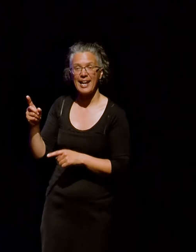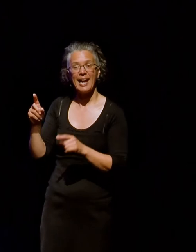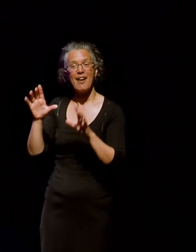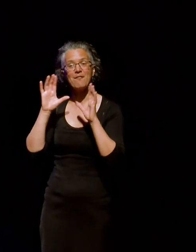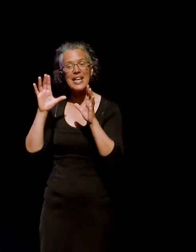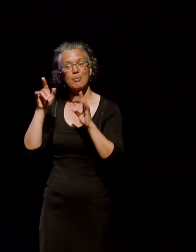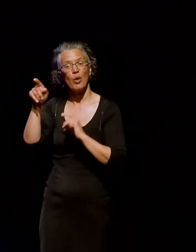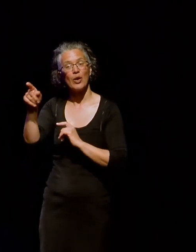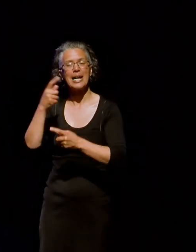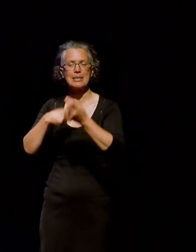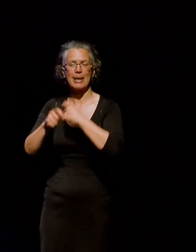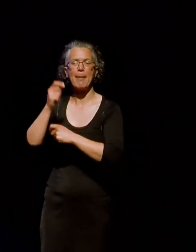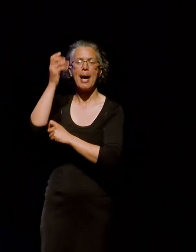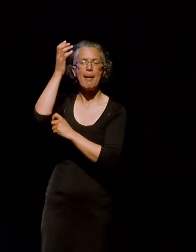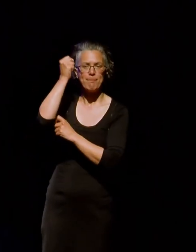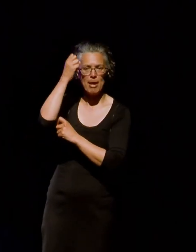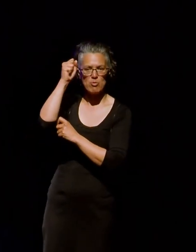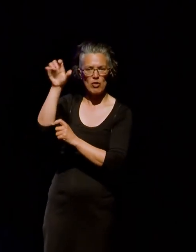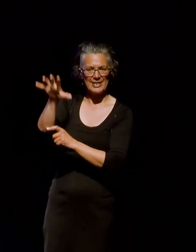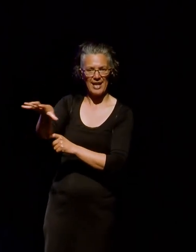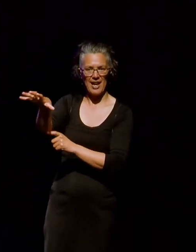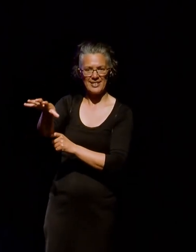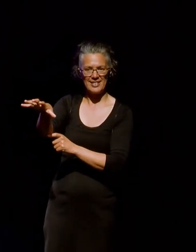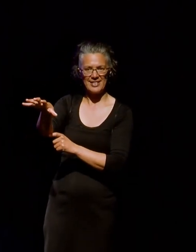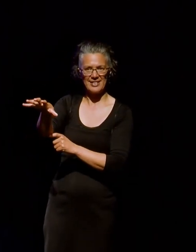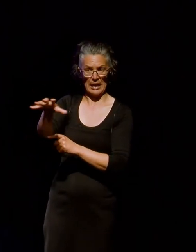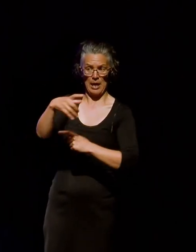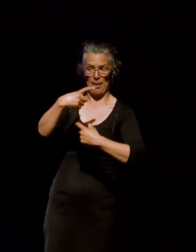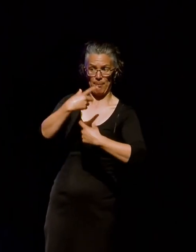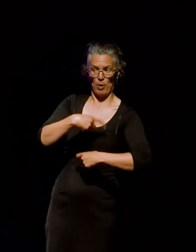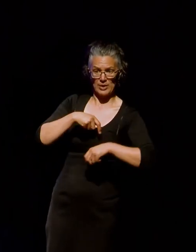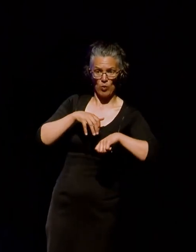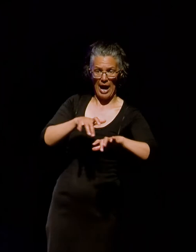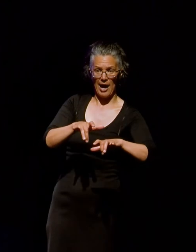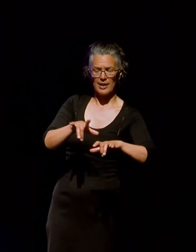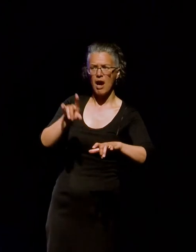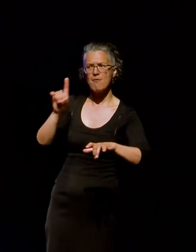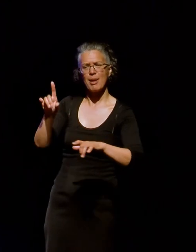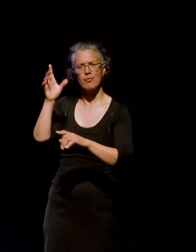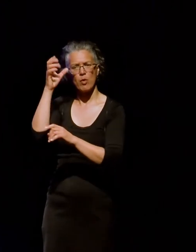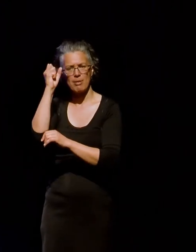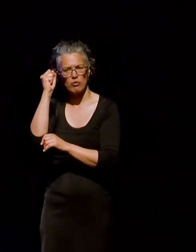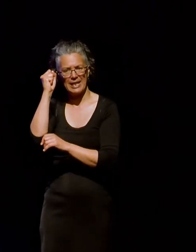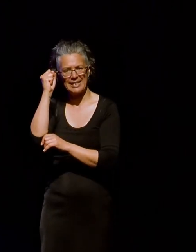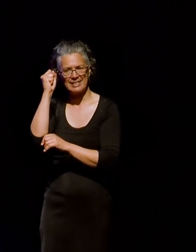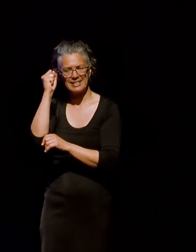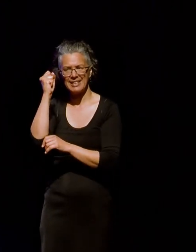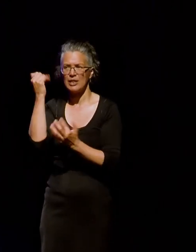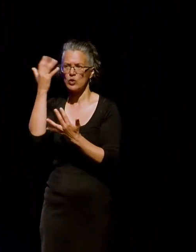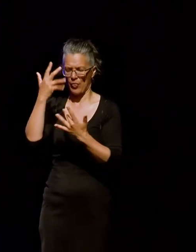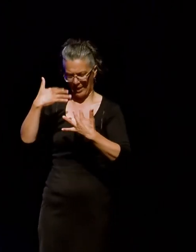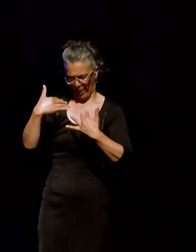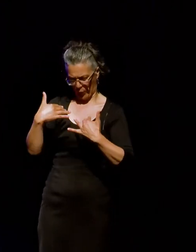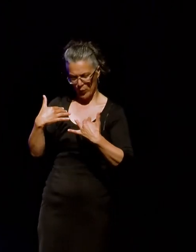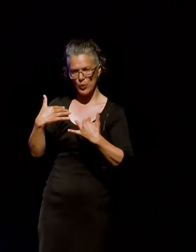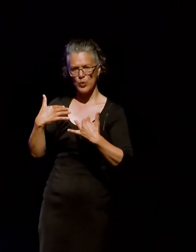site, both for community archives, but also for personal memories. Um, for people to think about who they are